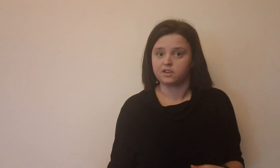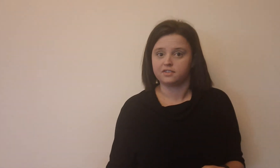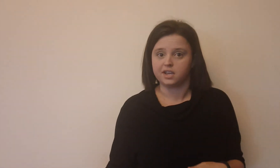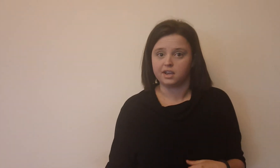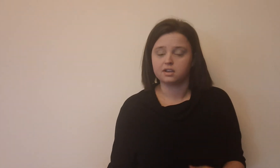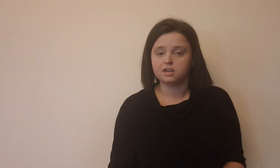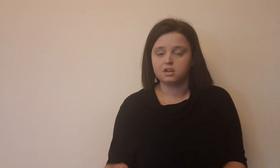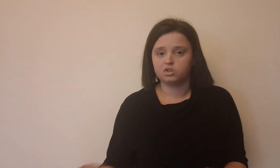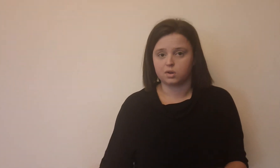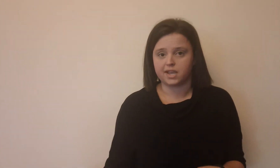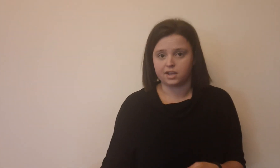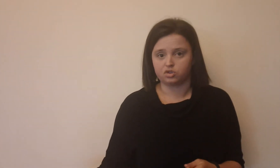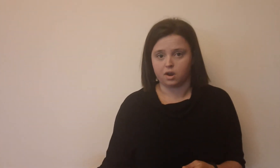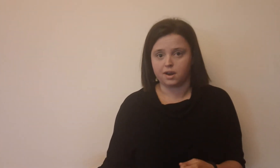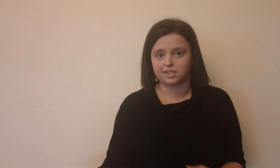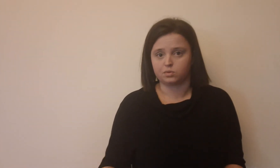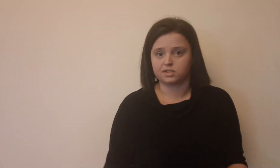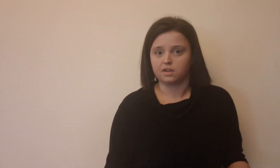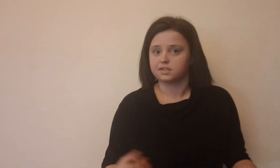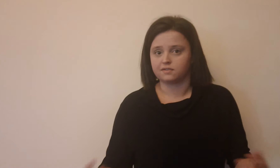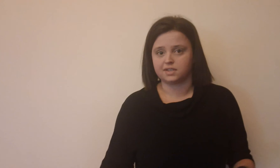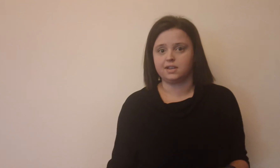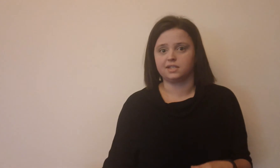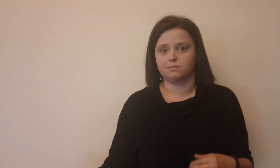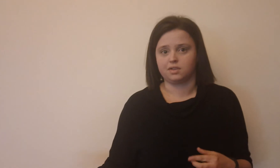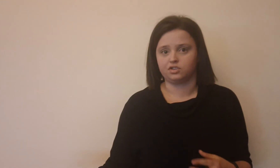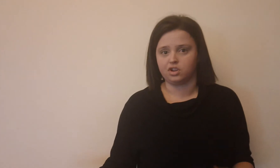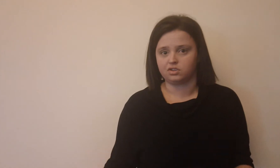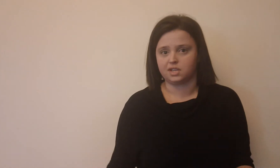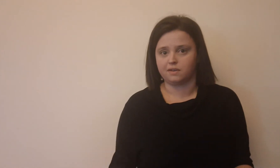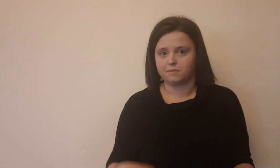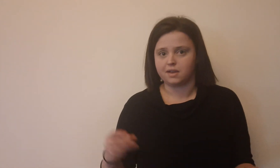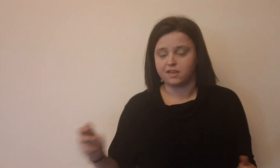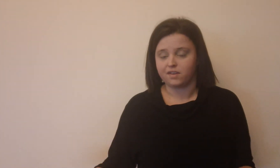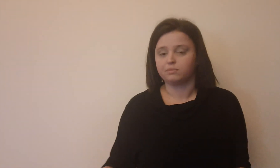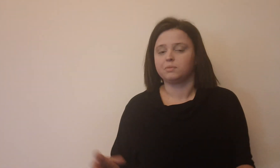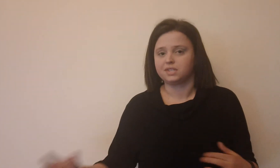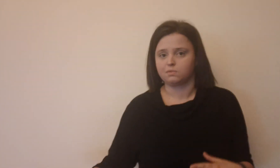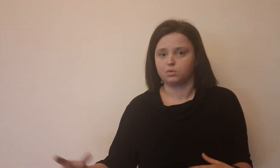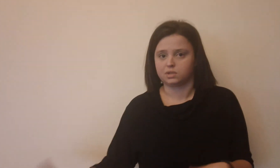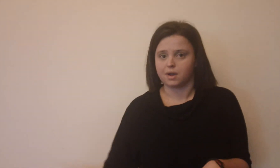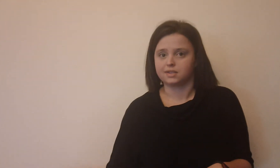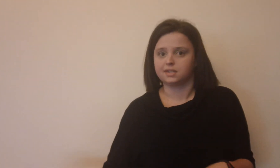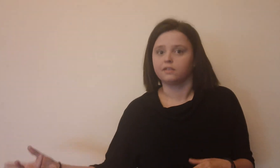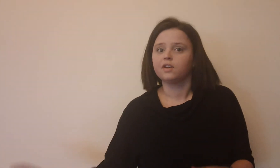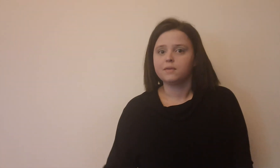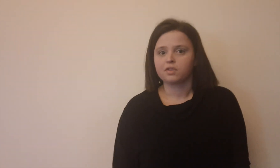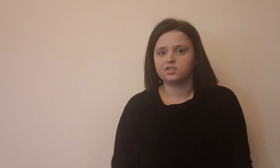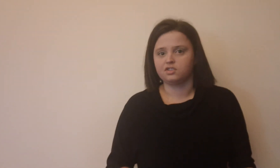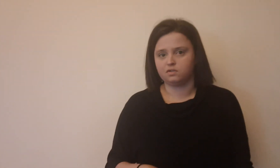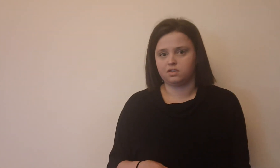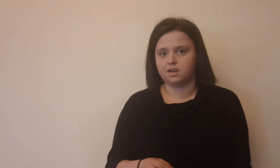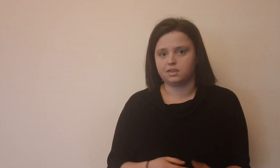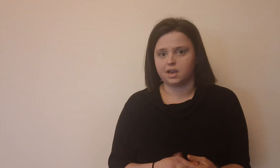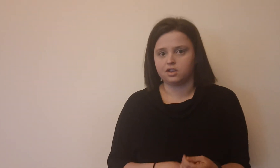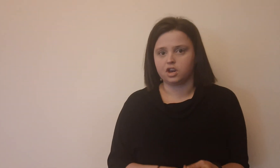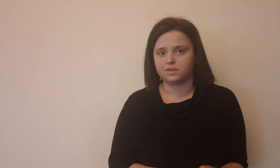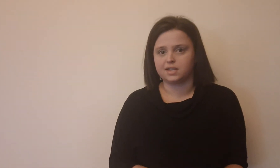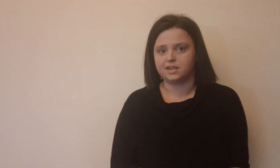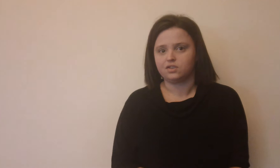shifting towards Android as a result of seeing some of these changes they've implemented with responses. So I do think that you know it's an